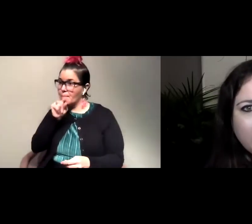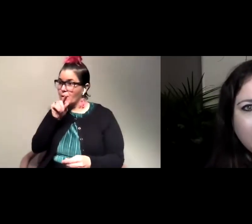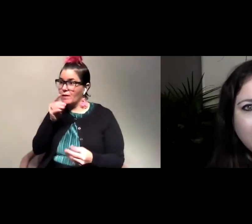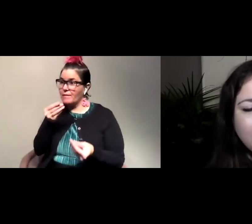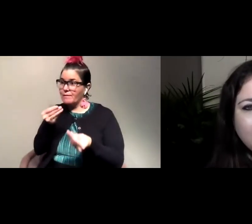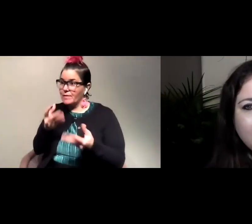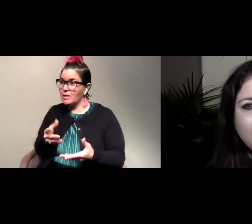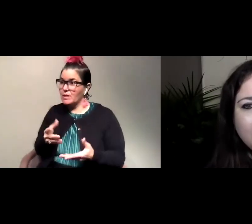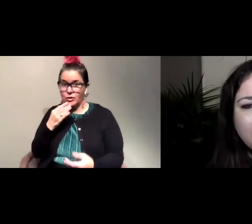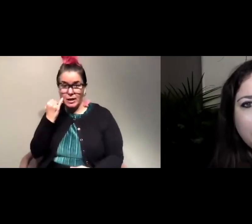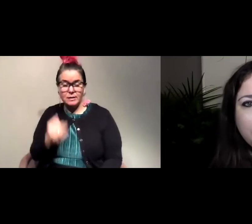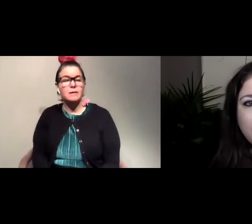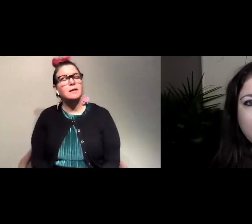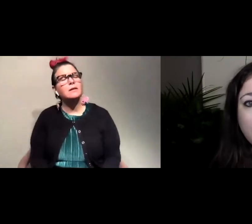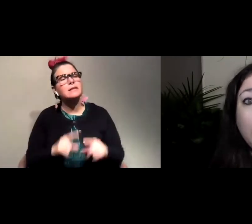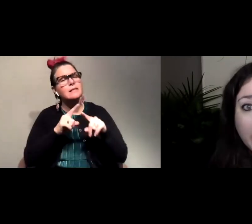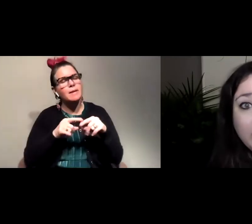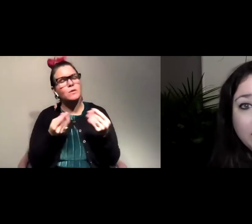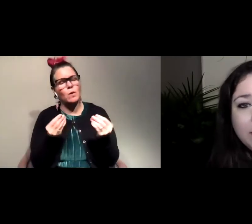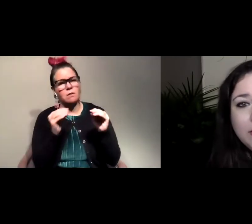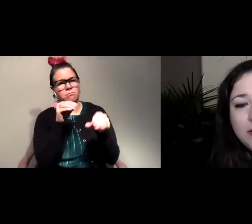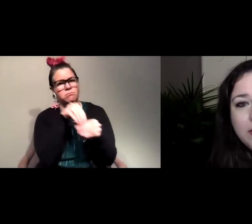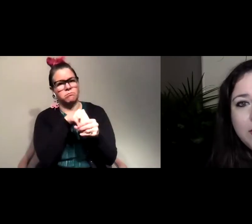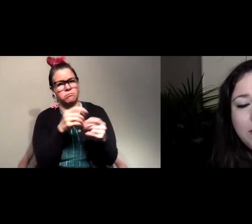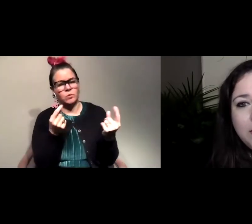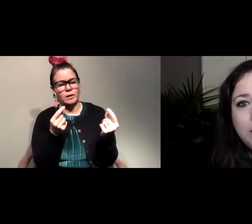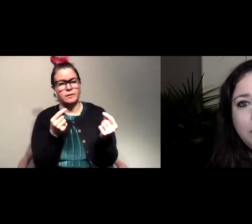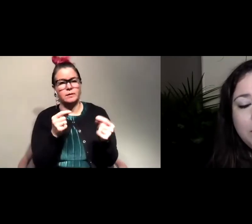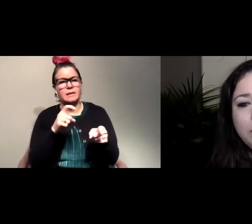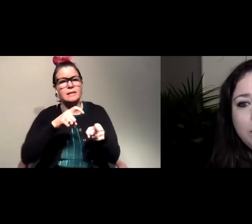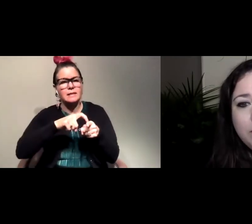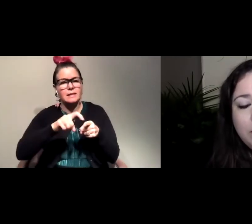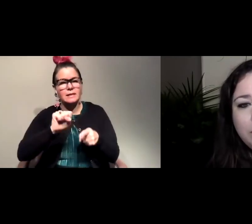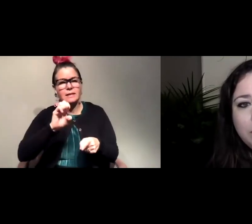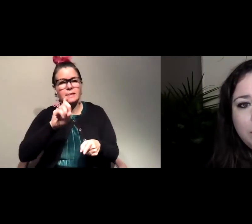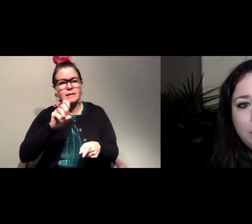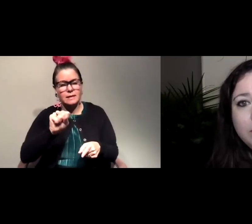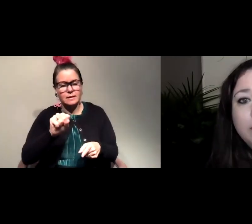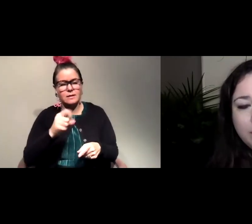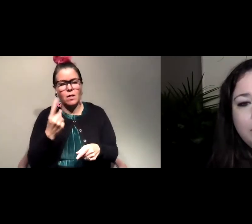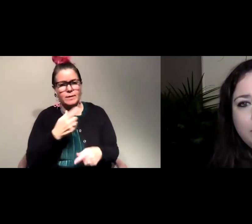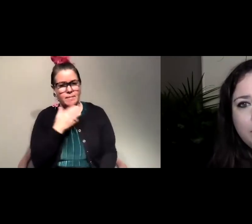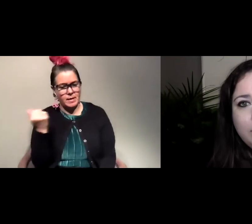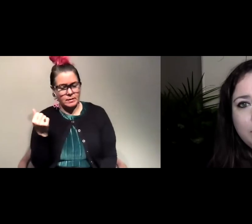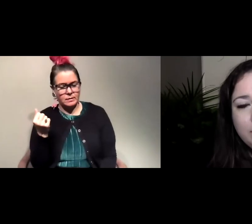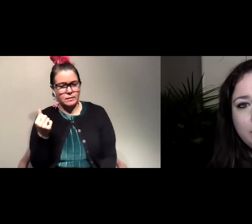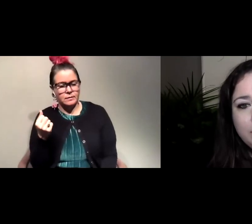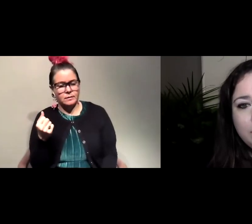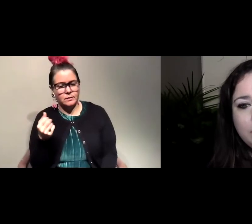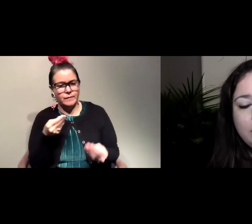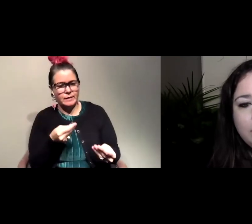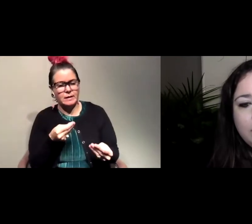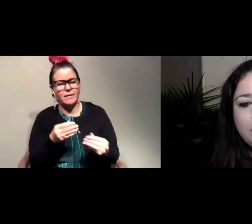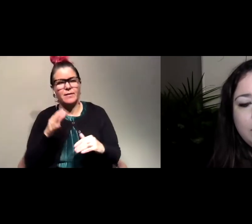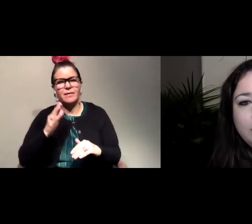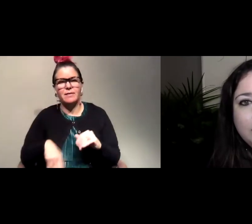it depends on what you put in them okay so seeds seeds are always the best the best way to go as opposed to